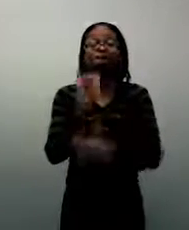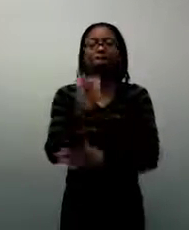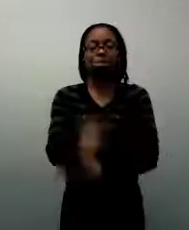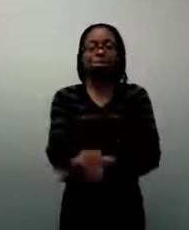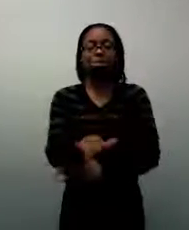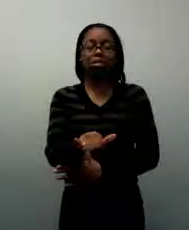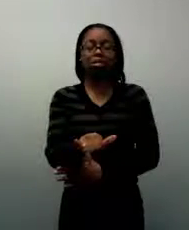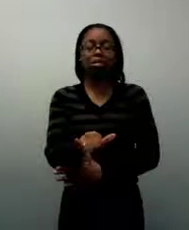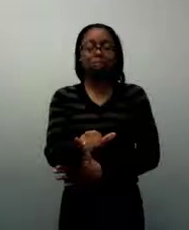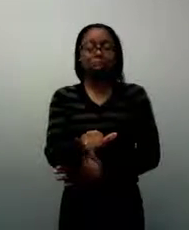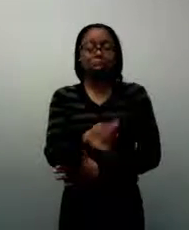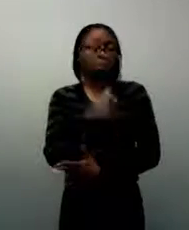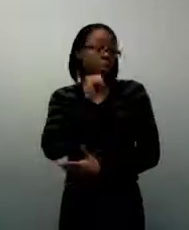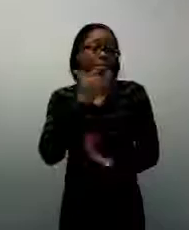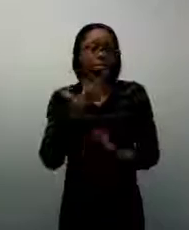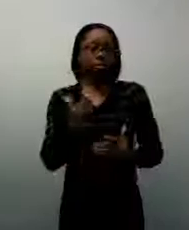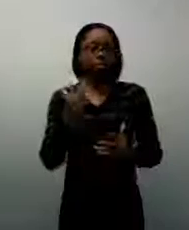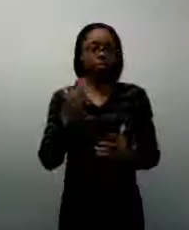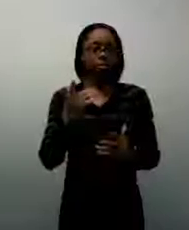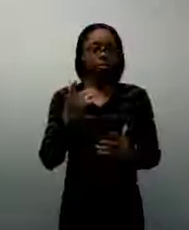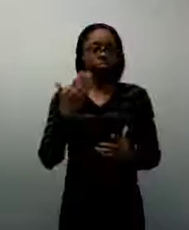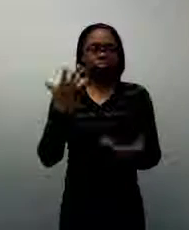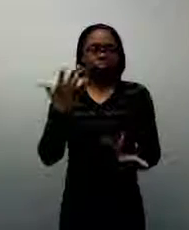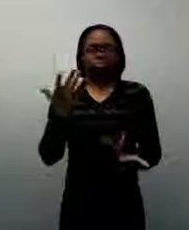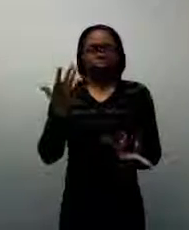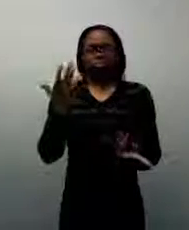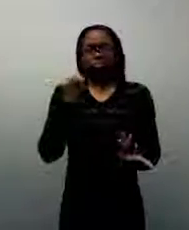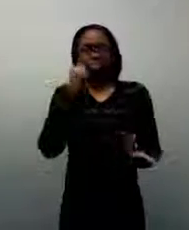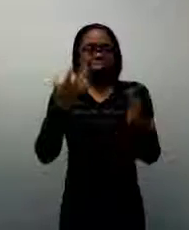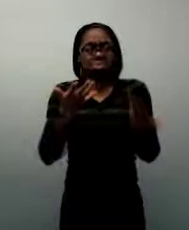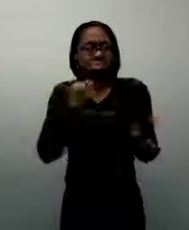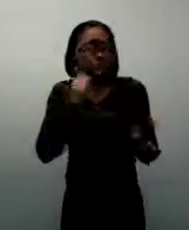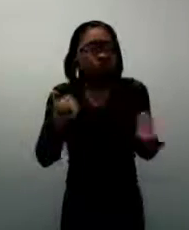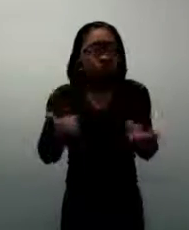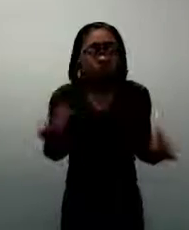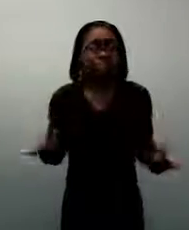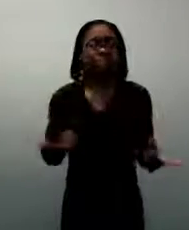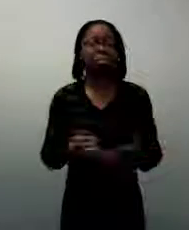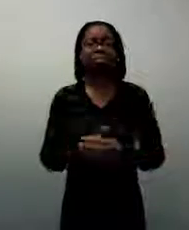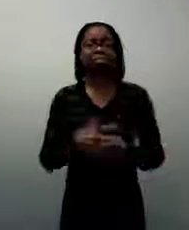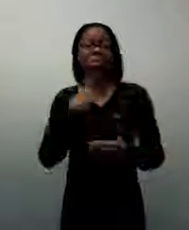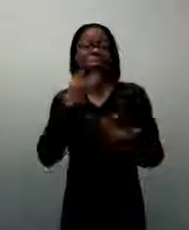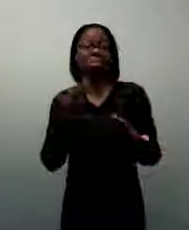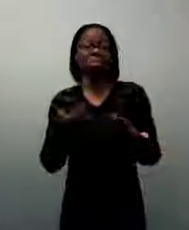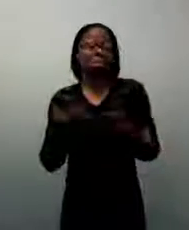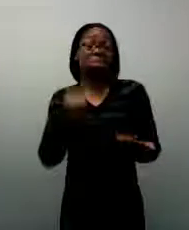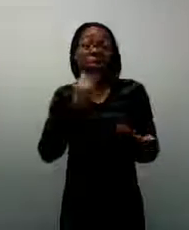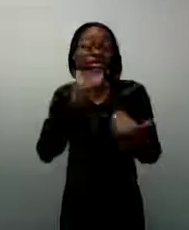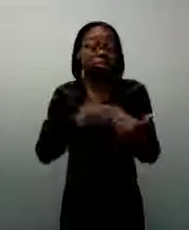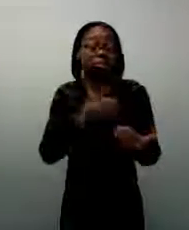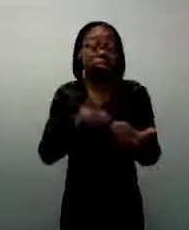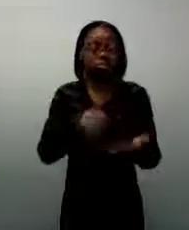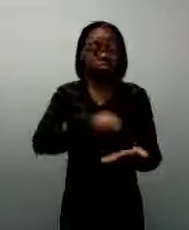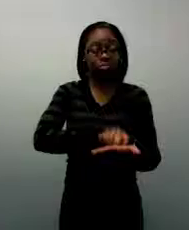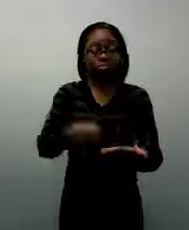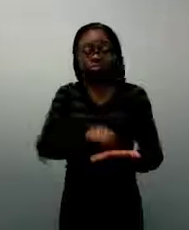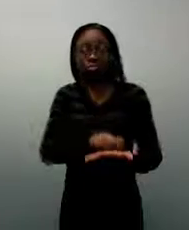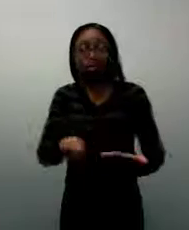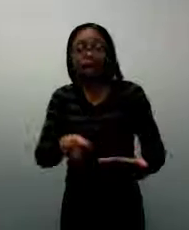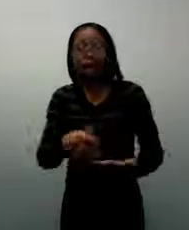not even consider, but different shapes of pages are much easier to turn than others. We found one that our daughter enjoyed a lot, and she